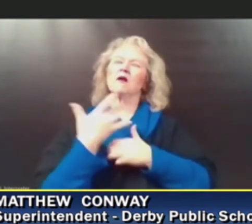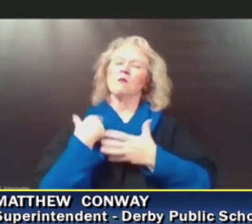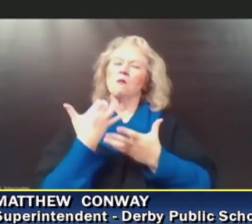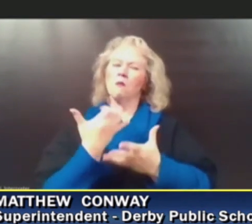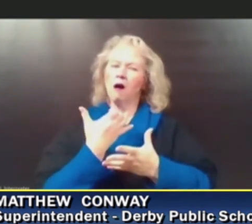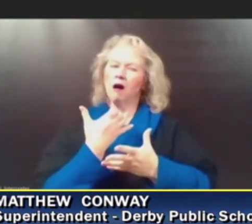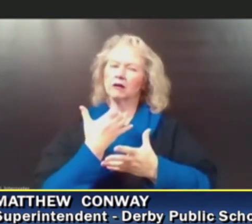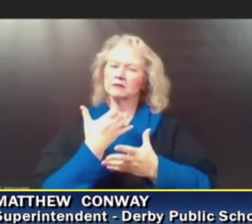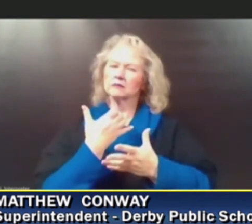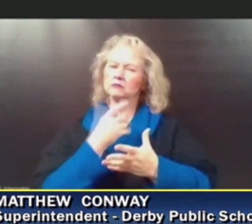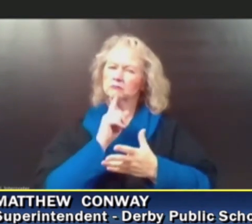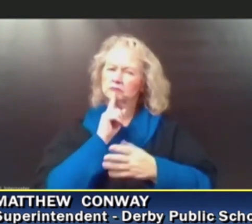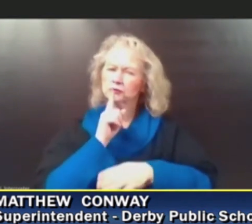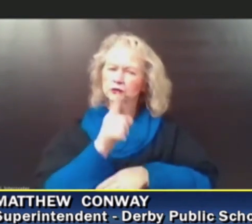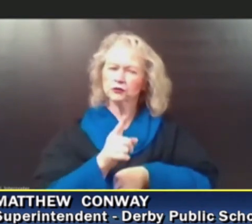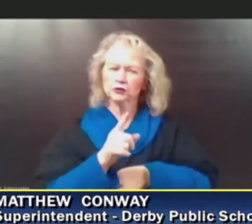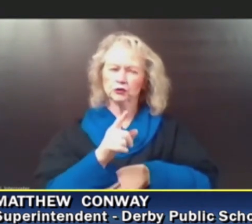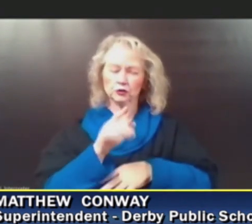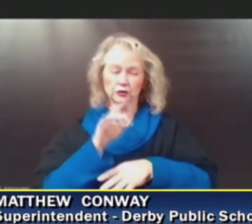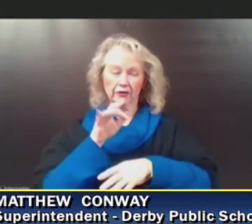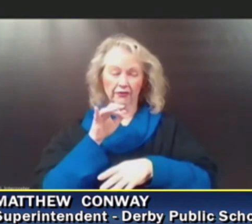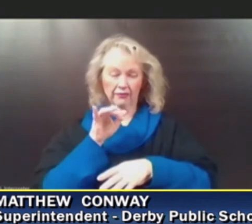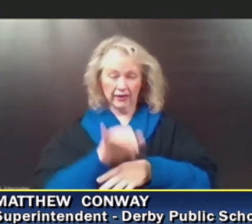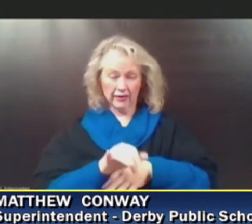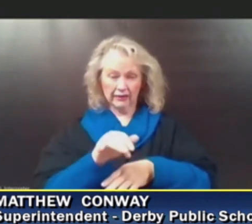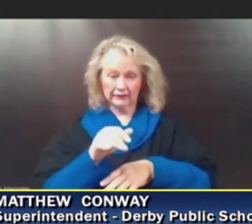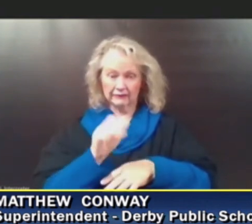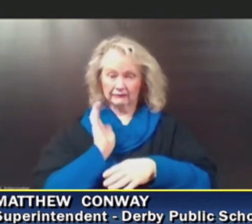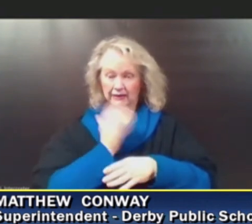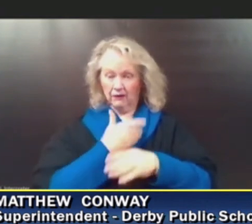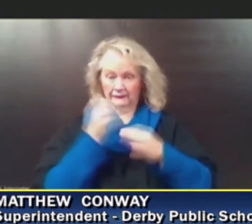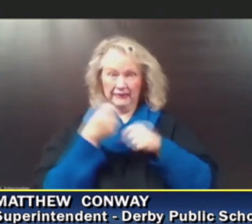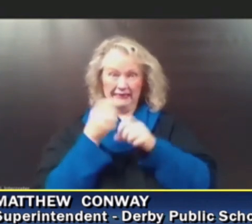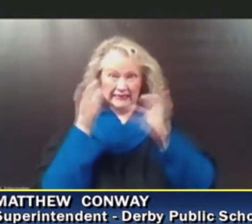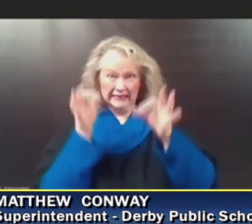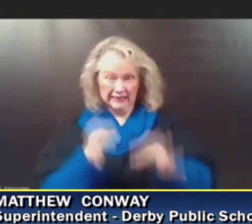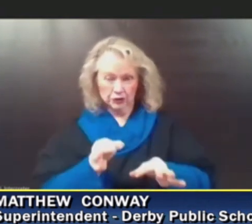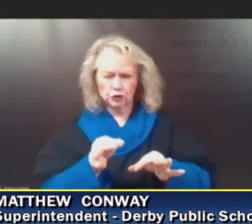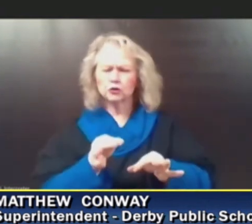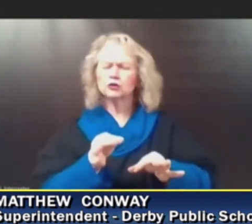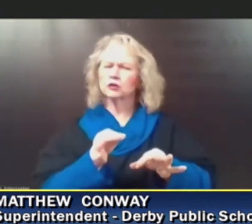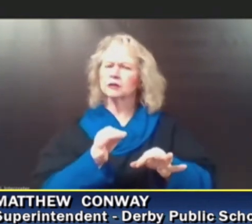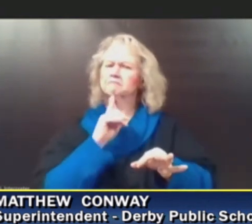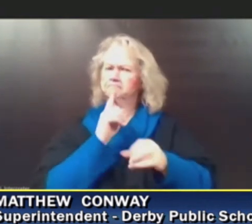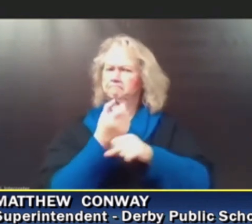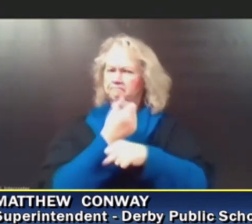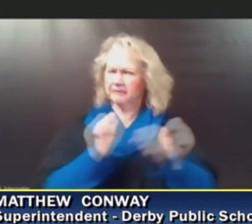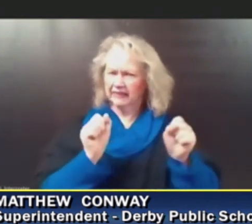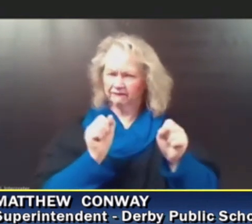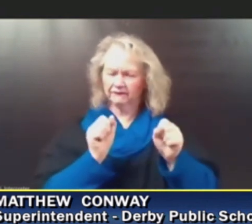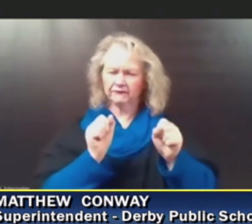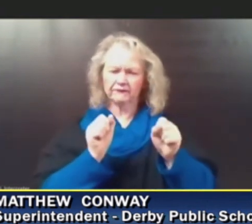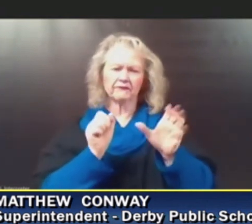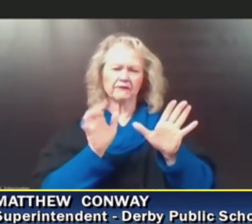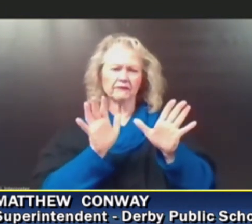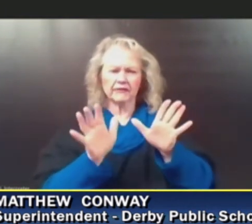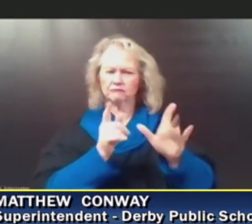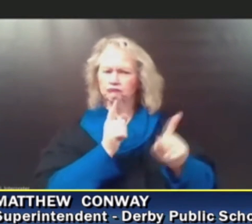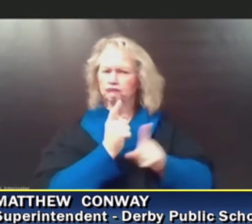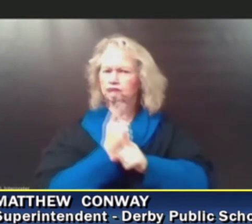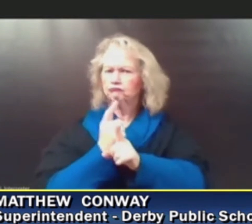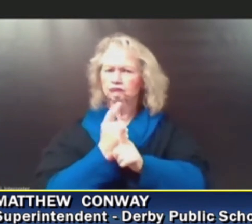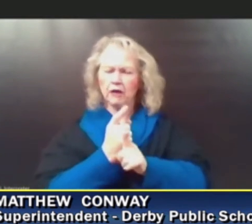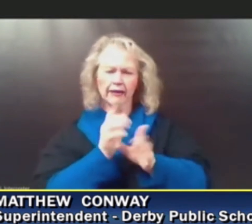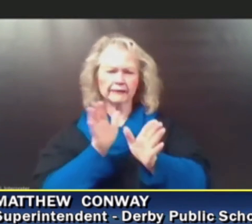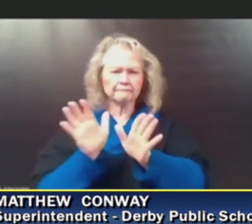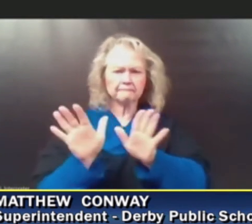that the off-ramp that we're creating has the proper guard rails, the right distancing, the right signage and information